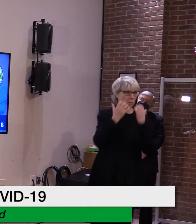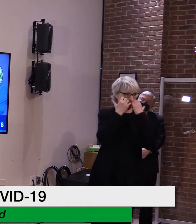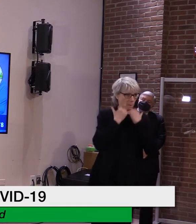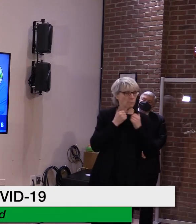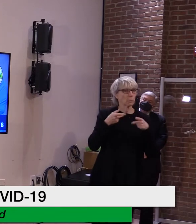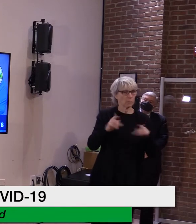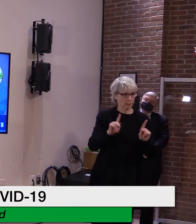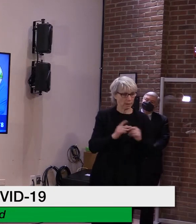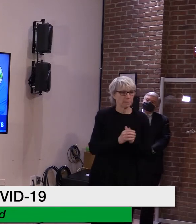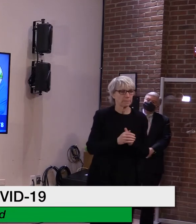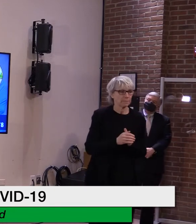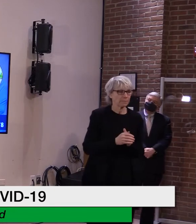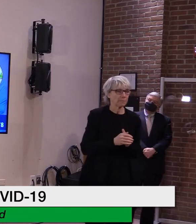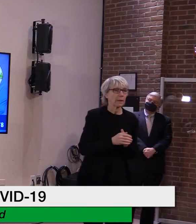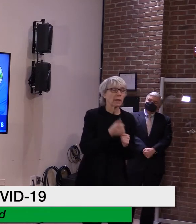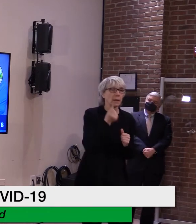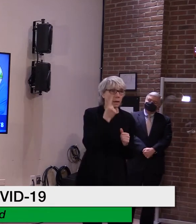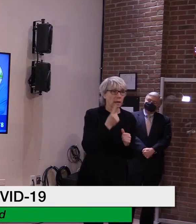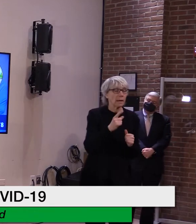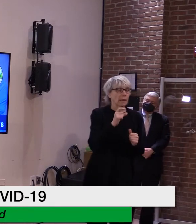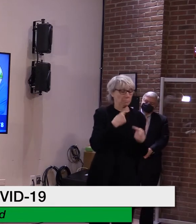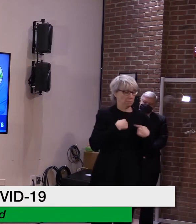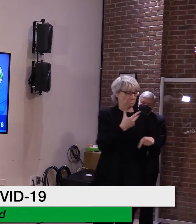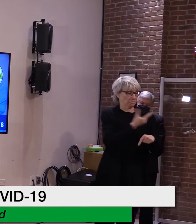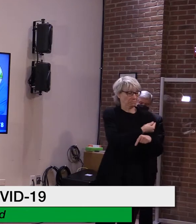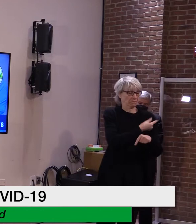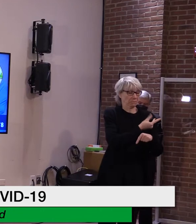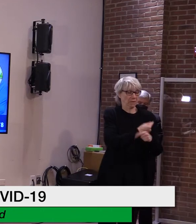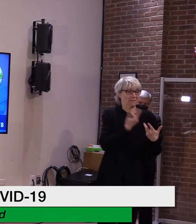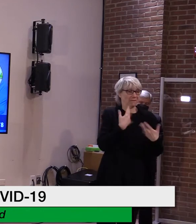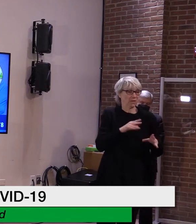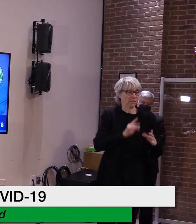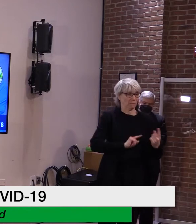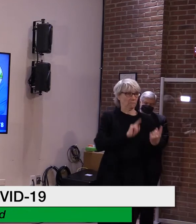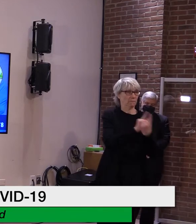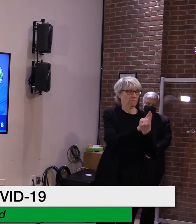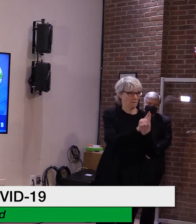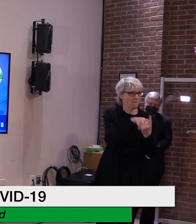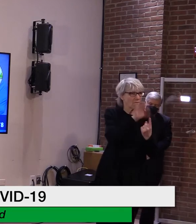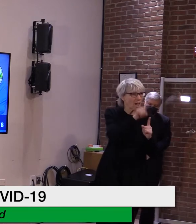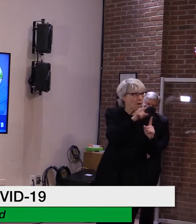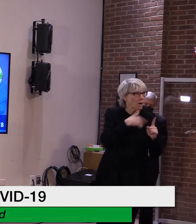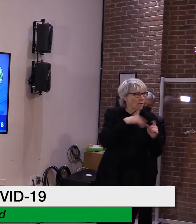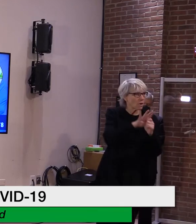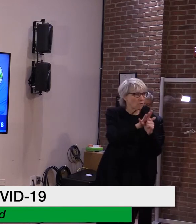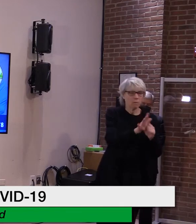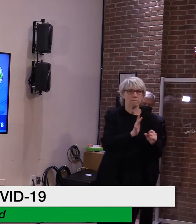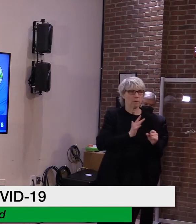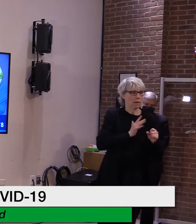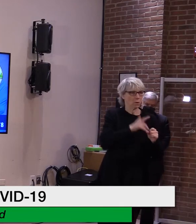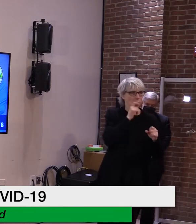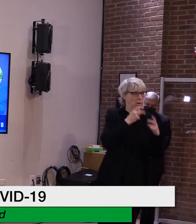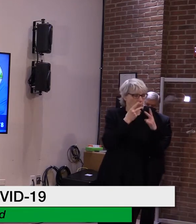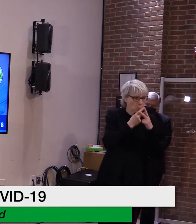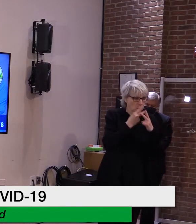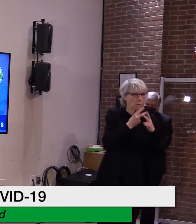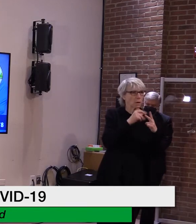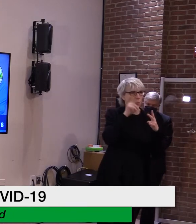you do not need to stay away from others or get tested or quarantined unless you have symptoms, with some exceptions.